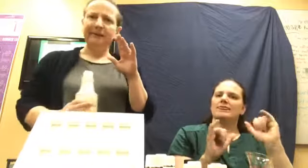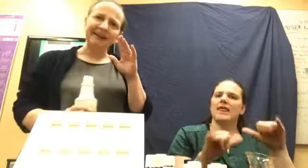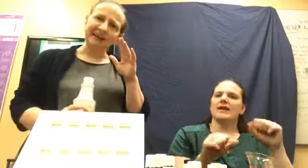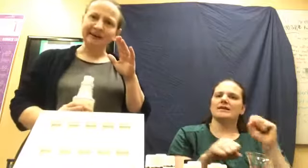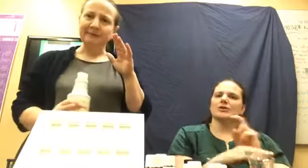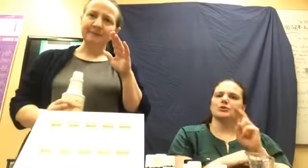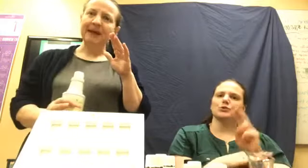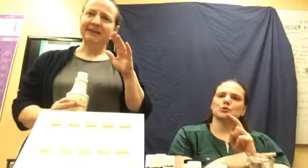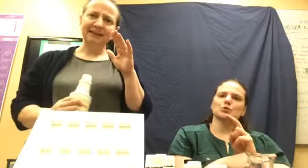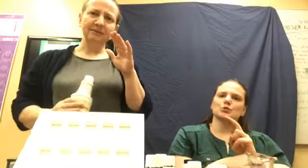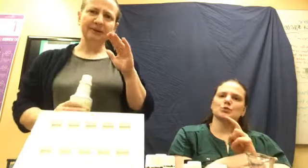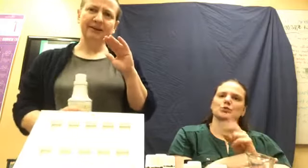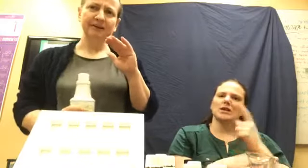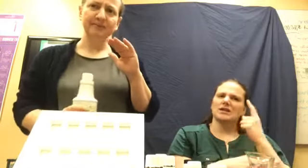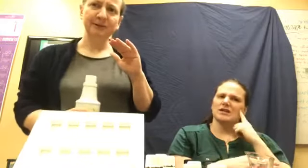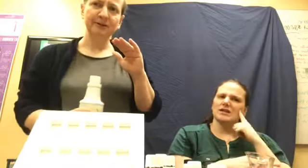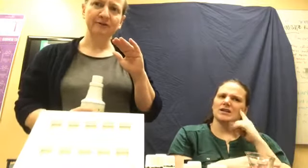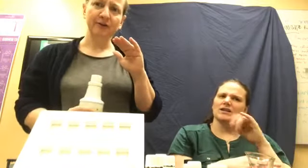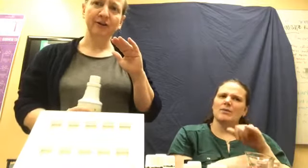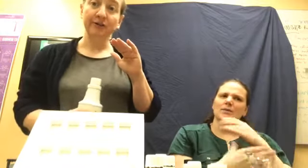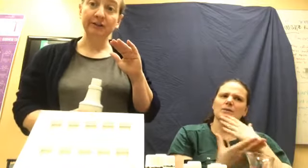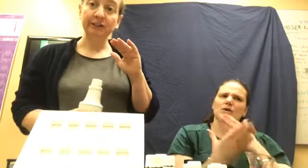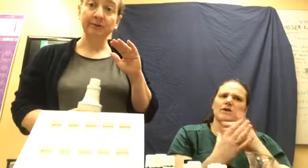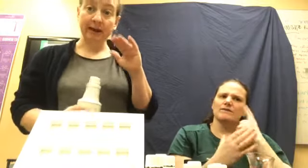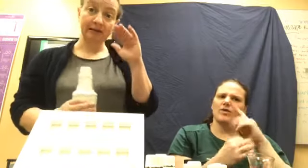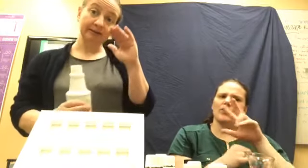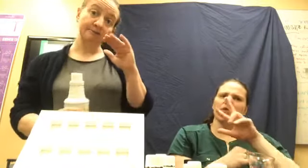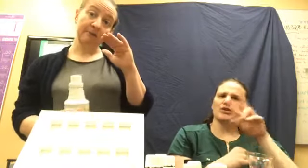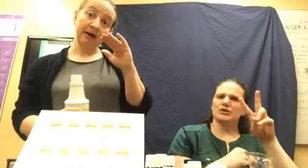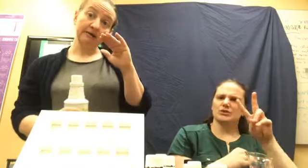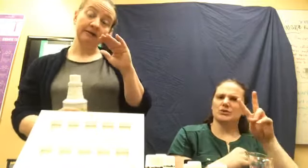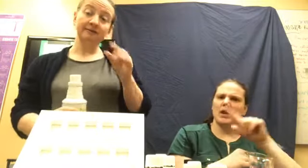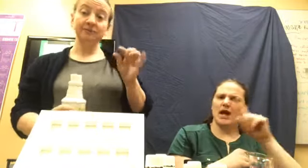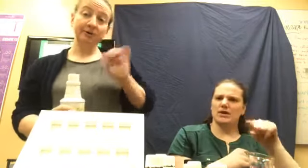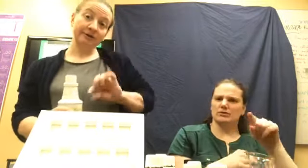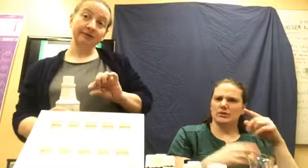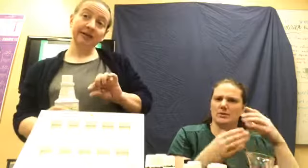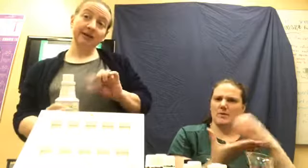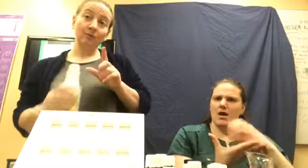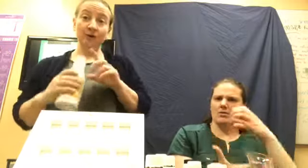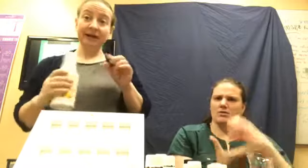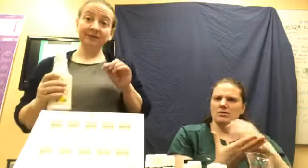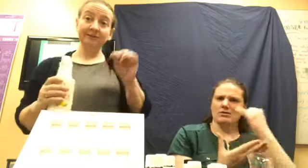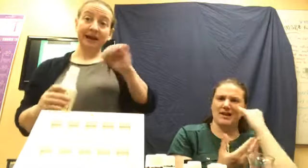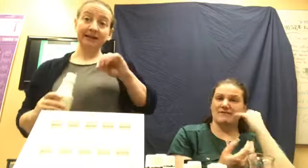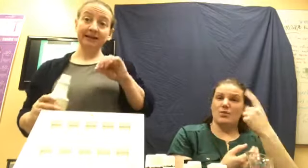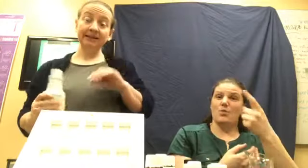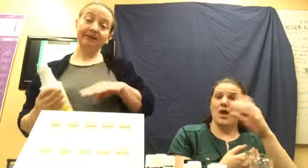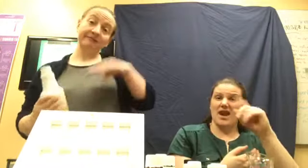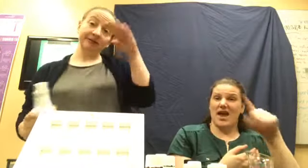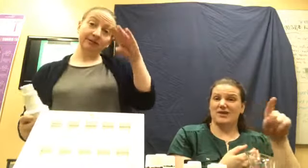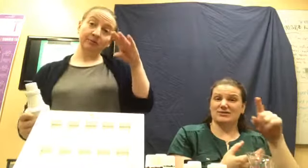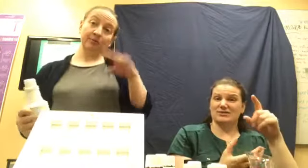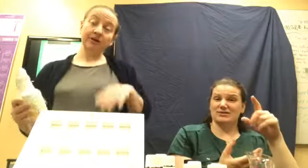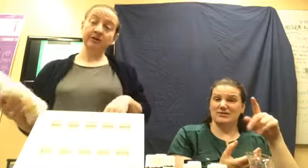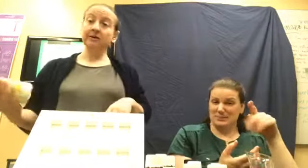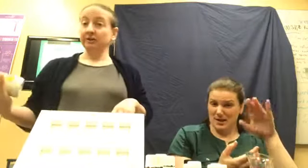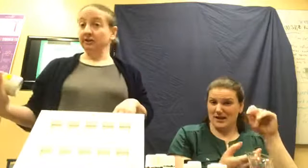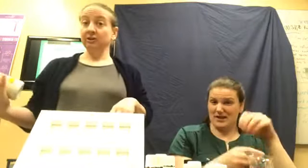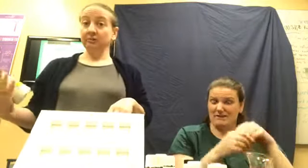like a, I think it'll be, it'll be good for a 32 ounce bottle. If you put the one ounce packet in there and fill it up with water, should be